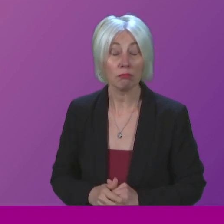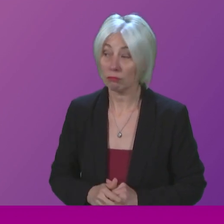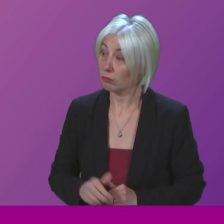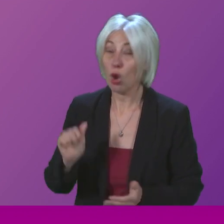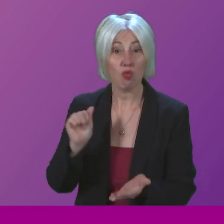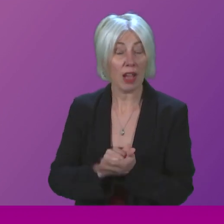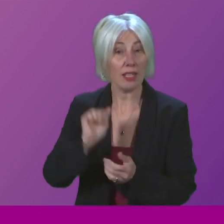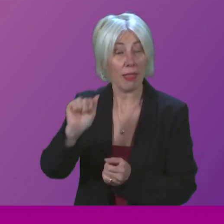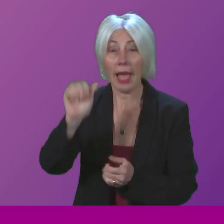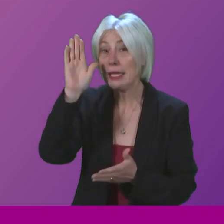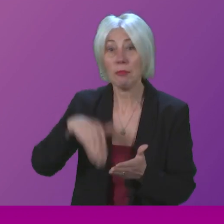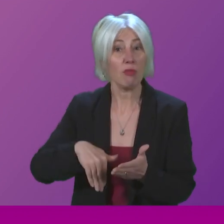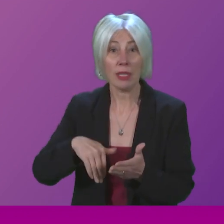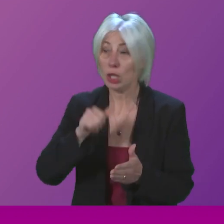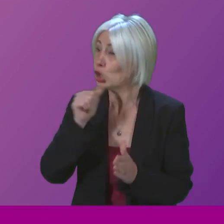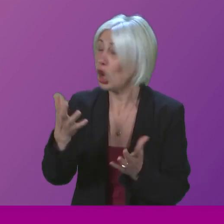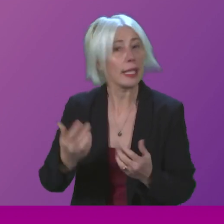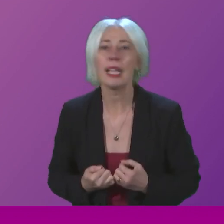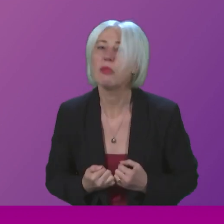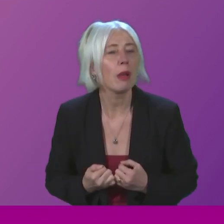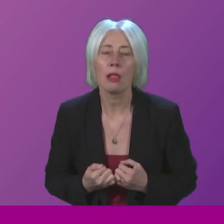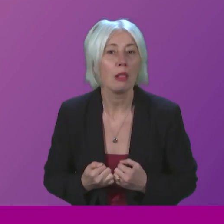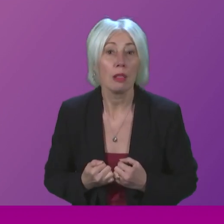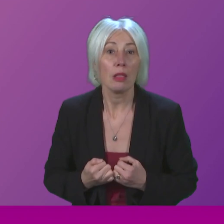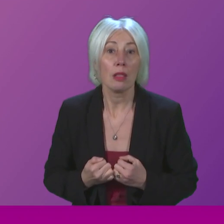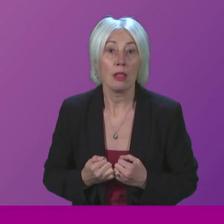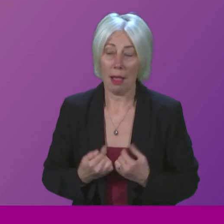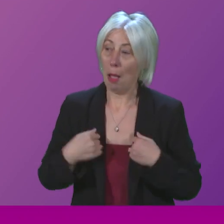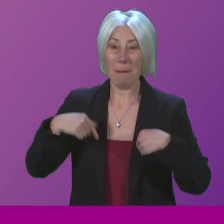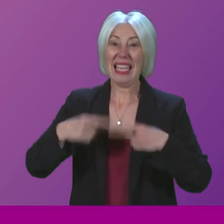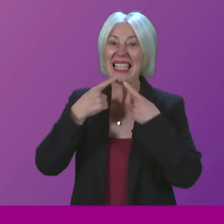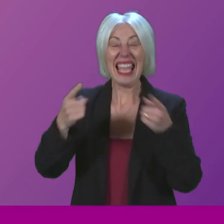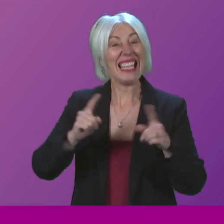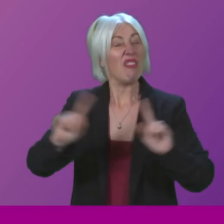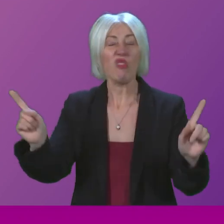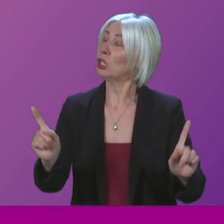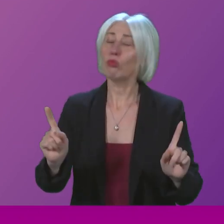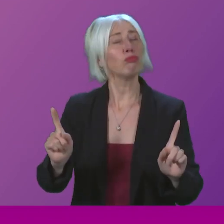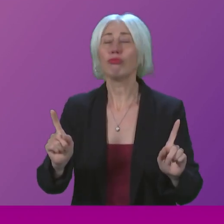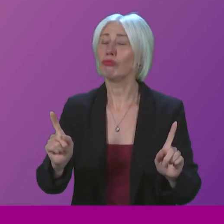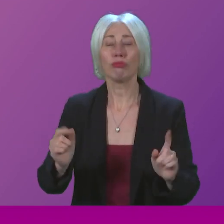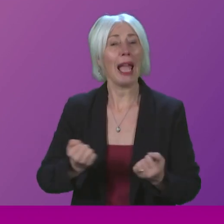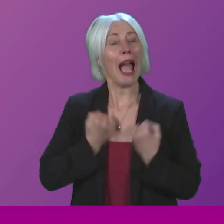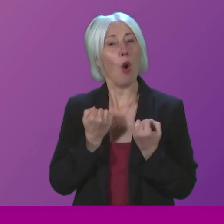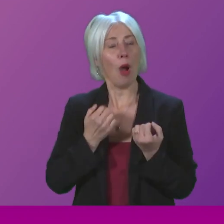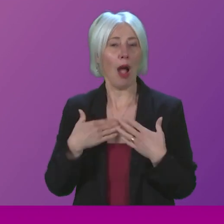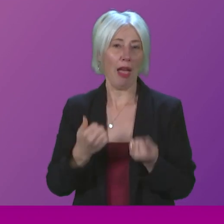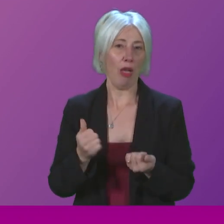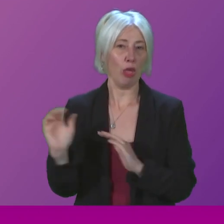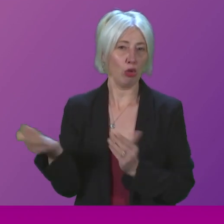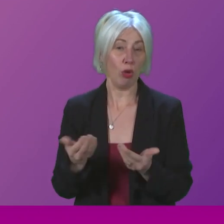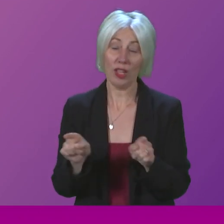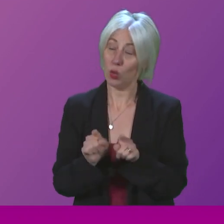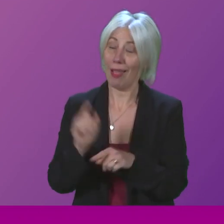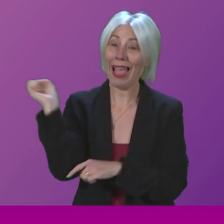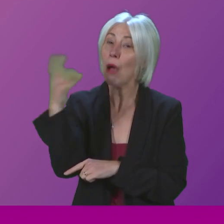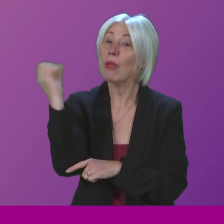experiences at that are not acceptable and nobody will ever hear me say otherwise. Our health service, including our ambulance